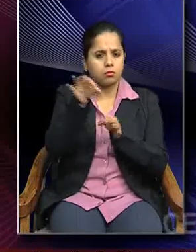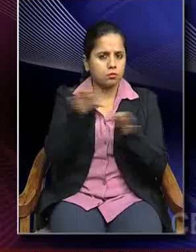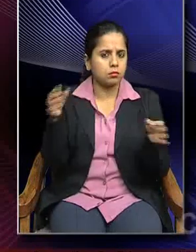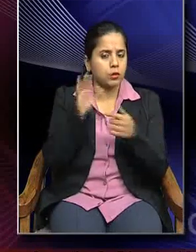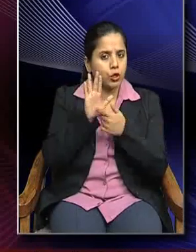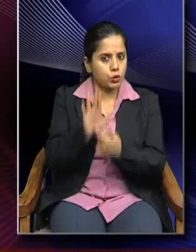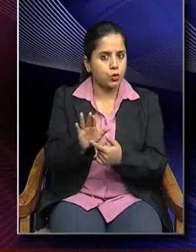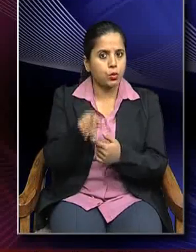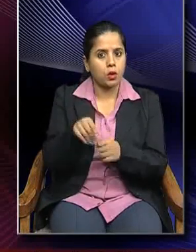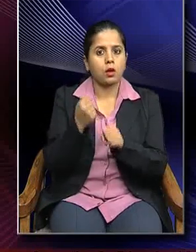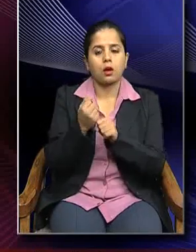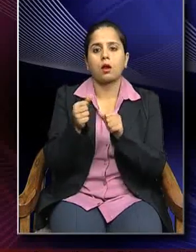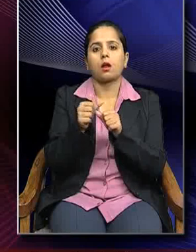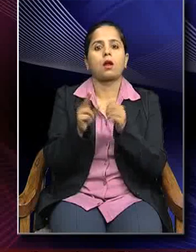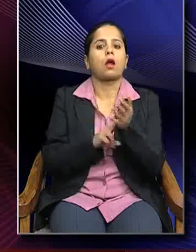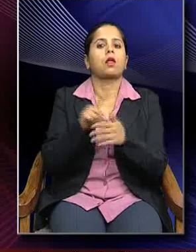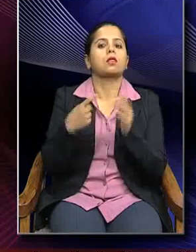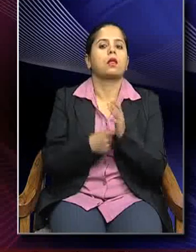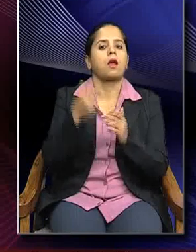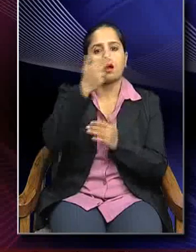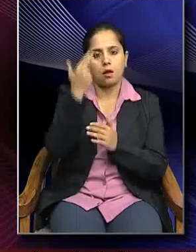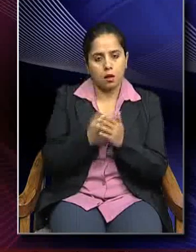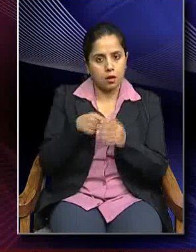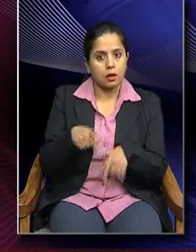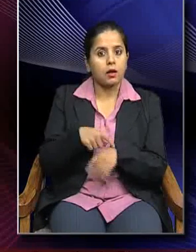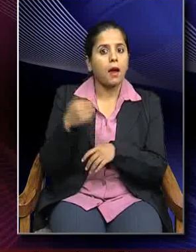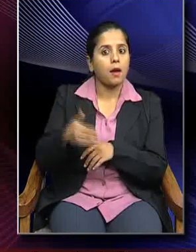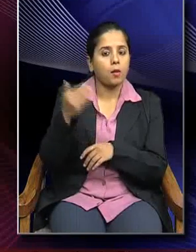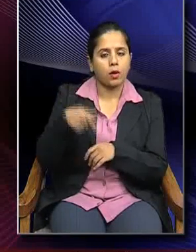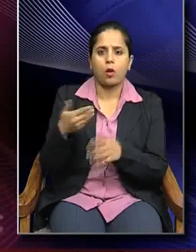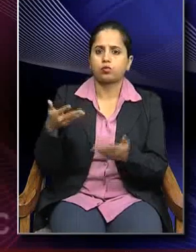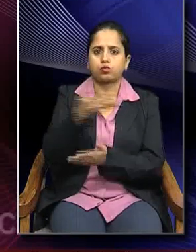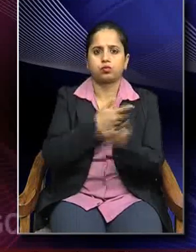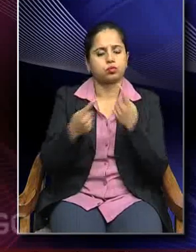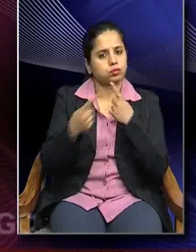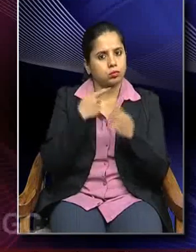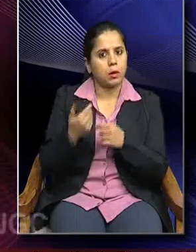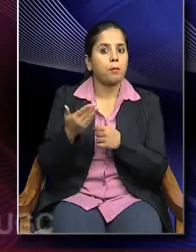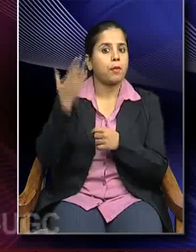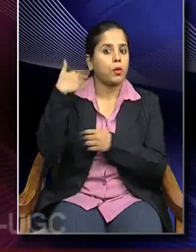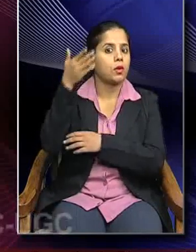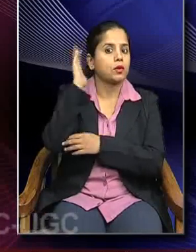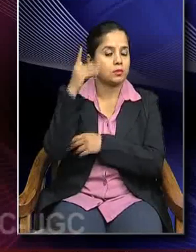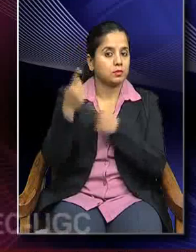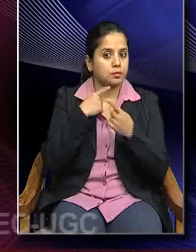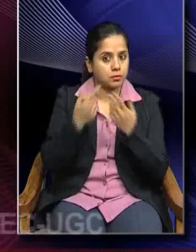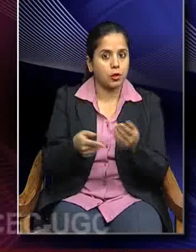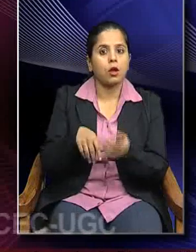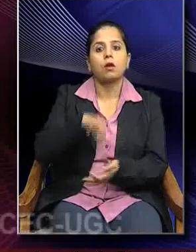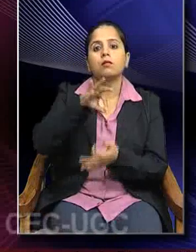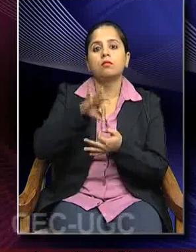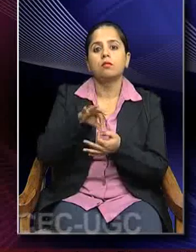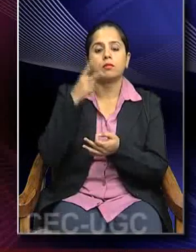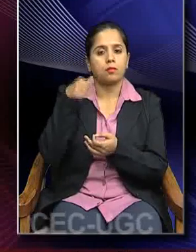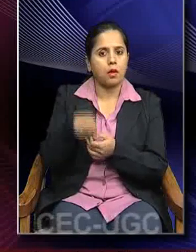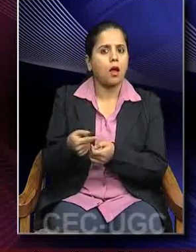Gandhar art is that by this time as we discussed in the previous lecture that Buddhism had